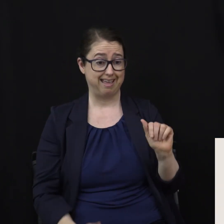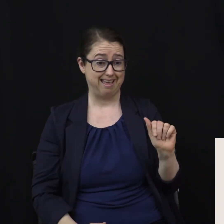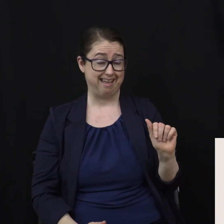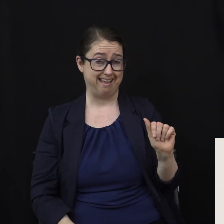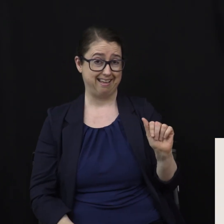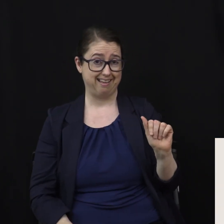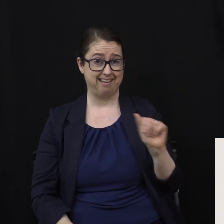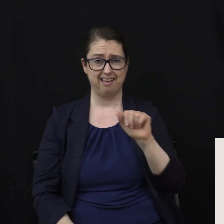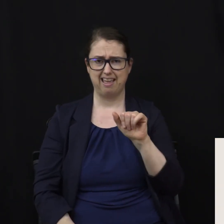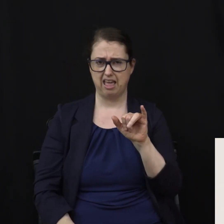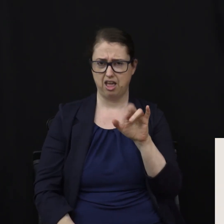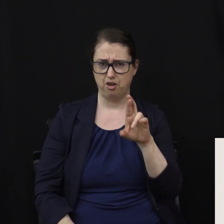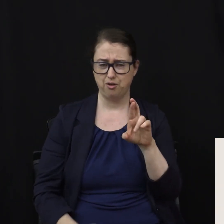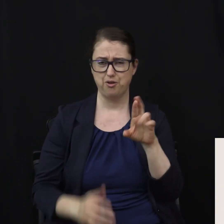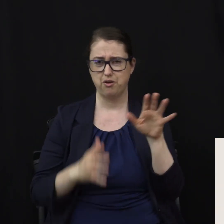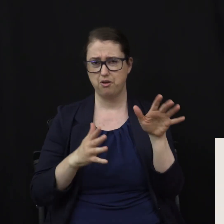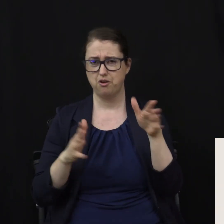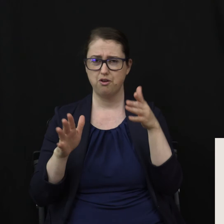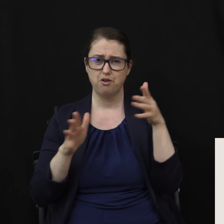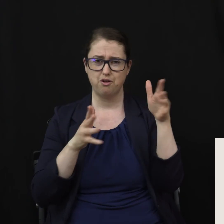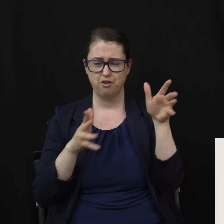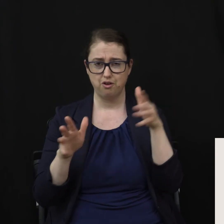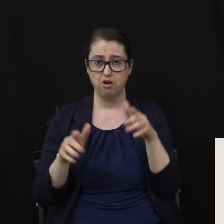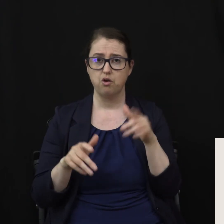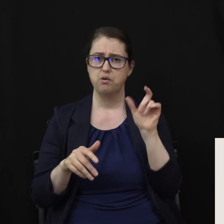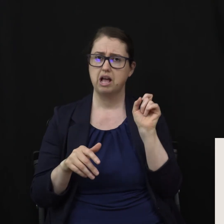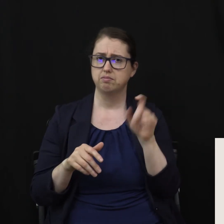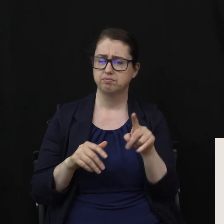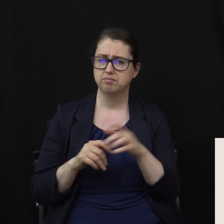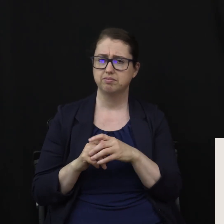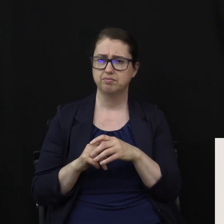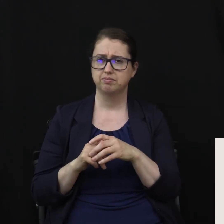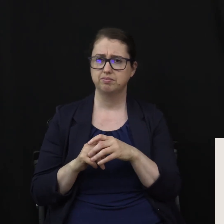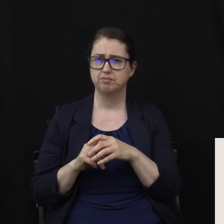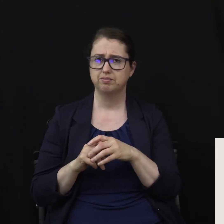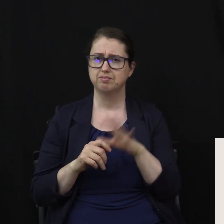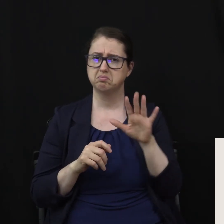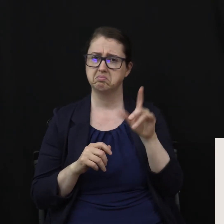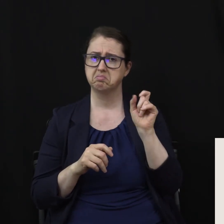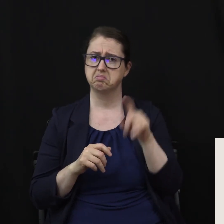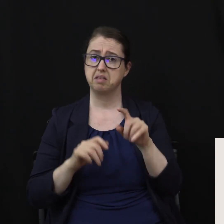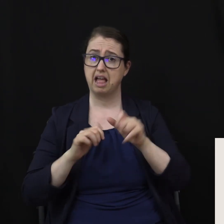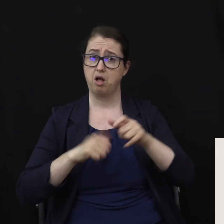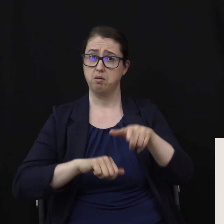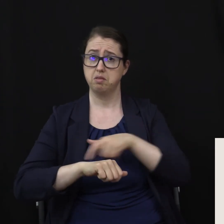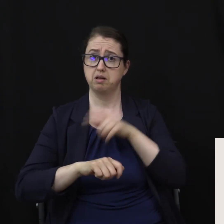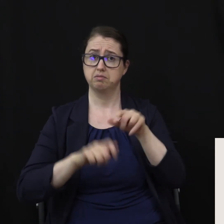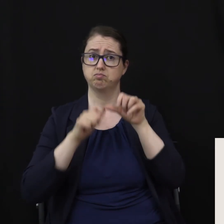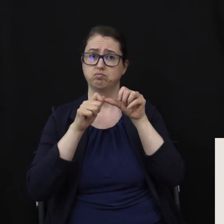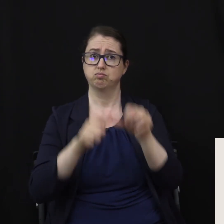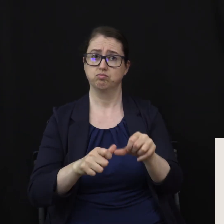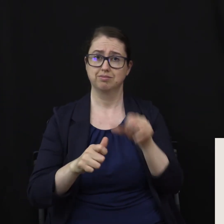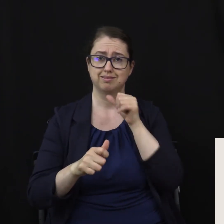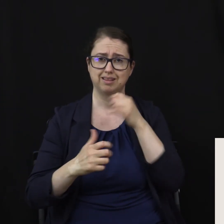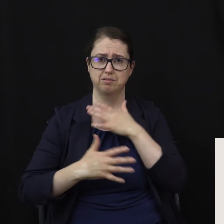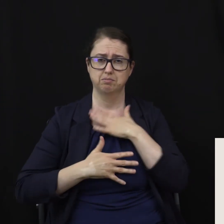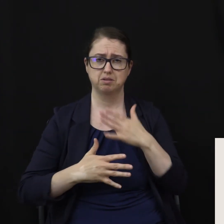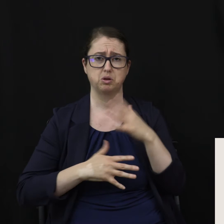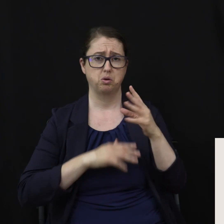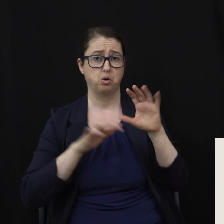air. Let me ask you a question. How long can you go without breathing? Well, the world record was set back in 2012 by